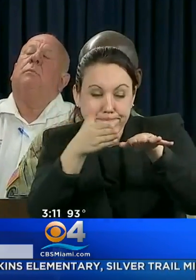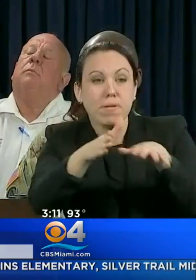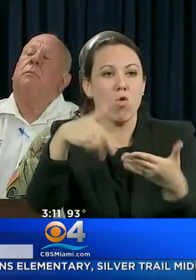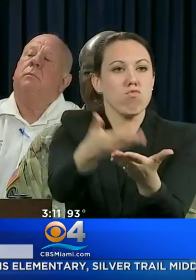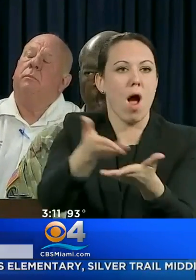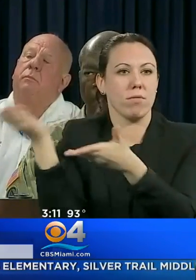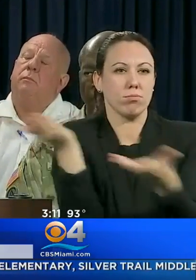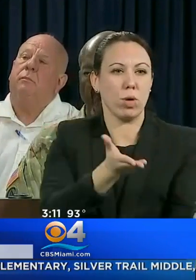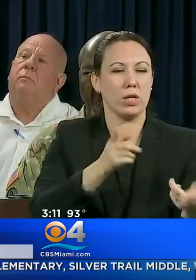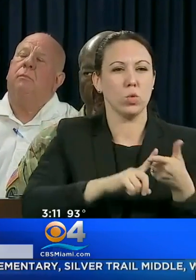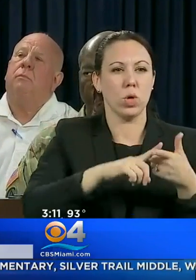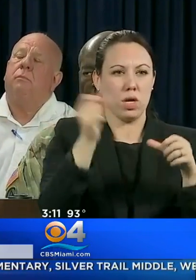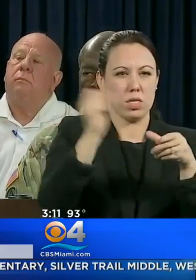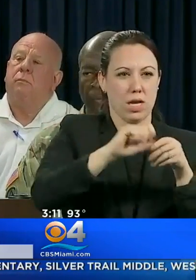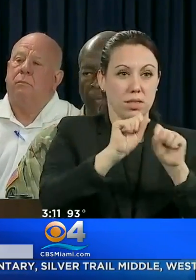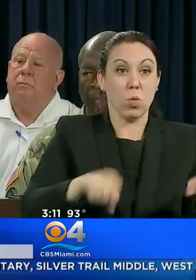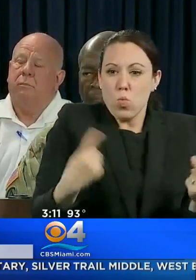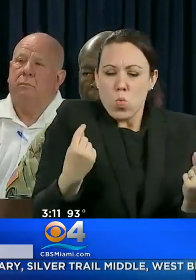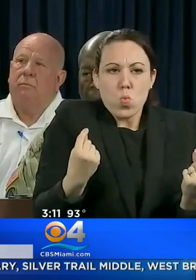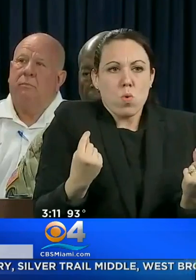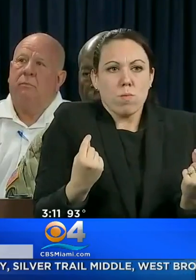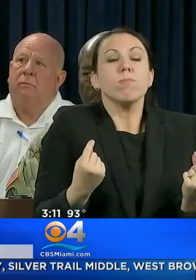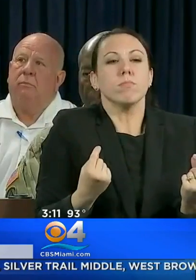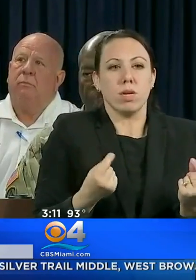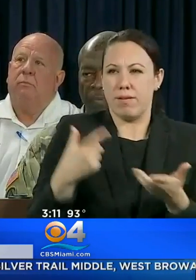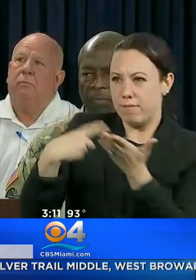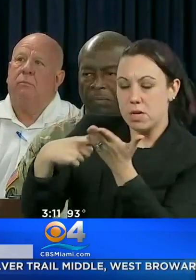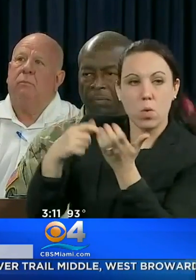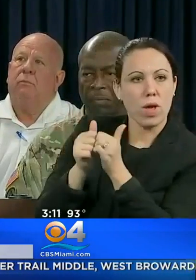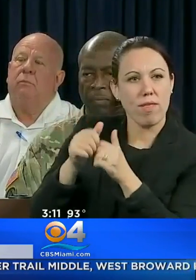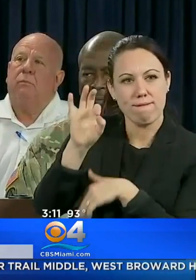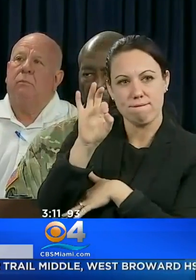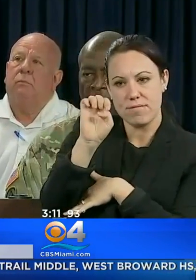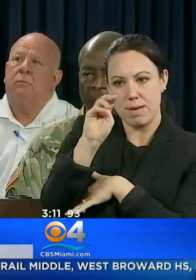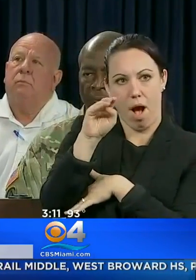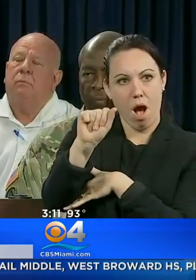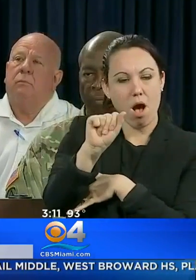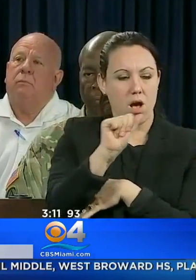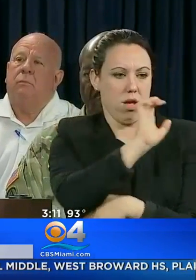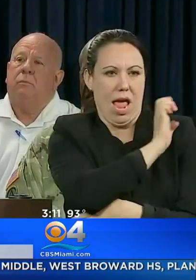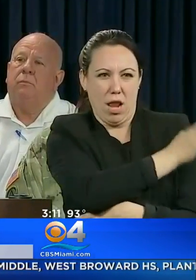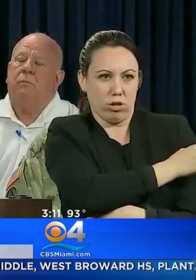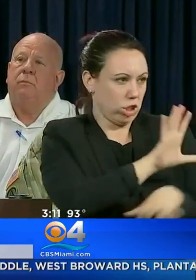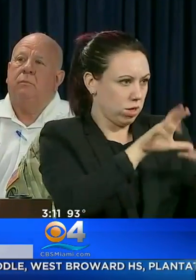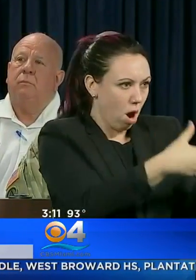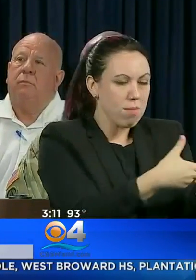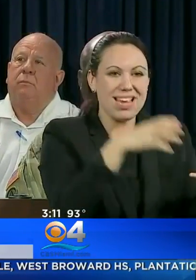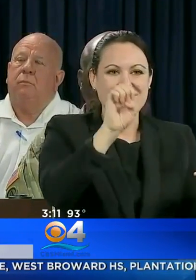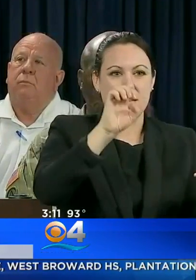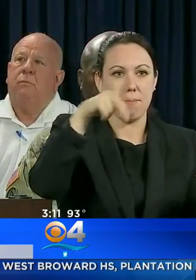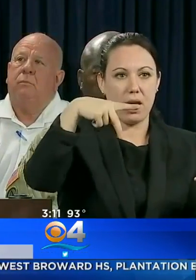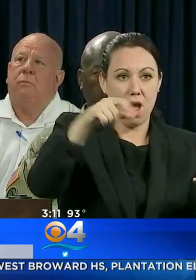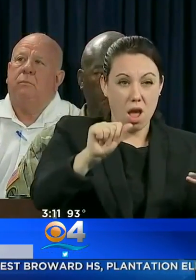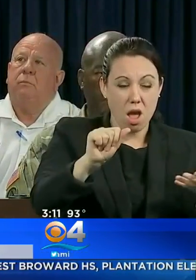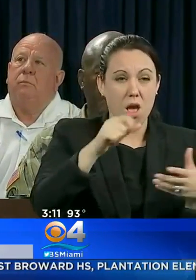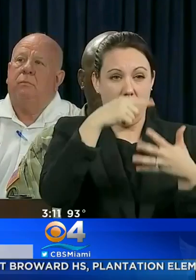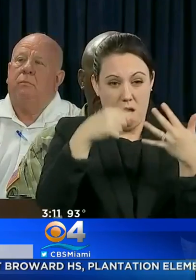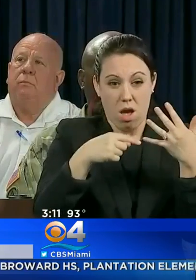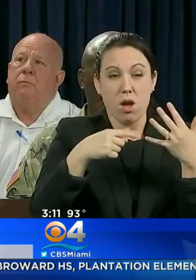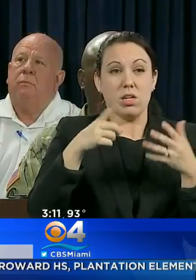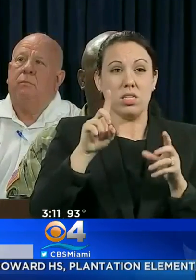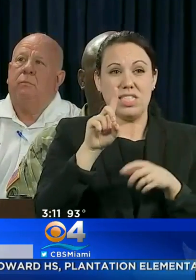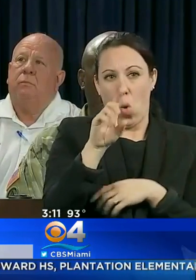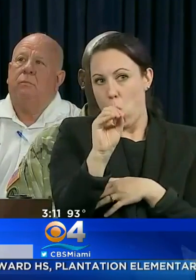ADDRESS THESE CONCERNS WE ARE DOING THE FOLLOWING. I HAVE TALKED TO FEMA, THE DEPARTMENT OF ENERGY, EPA, THE DEPARTMENT OF